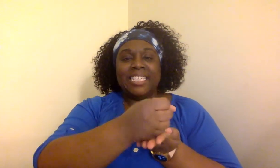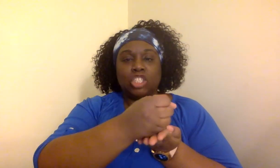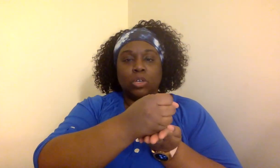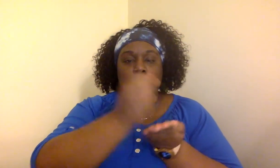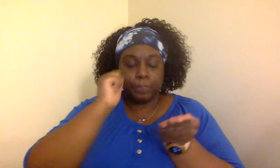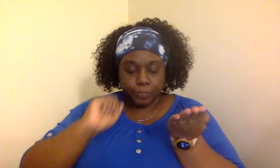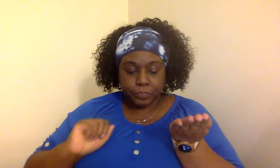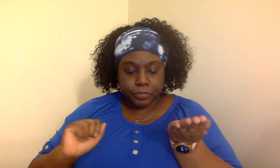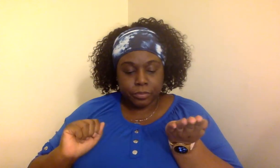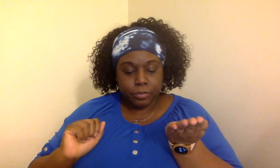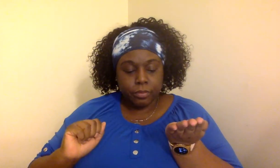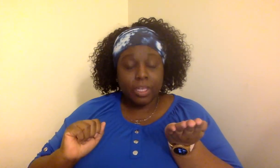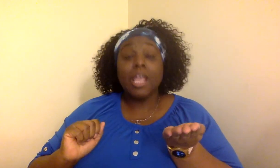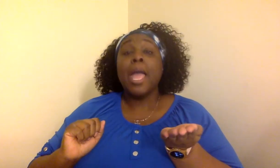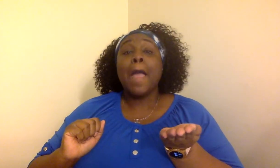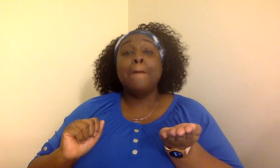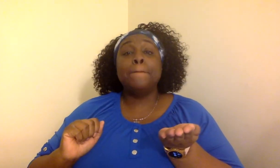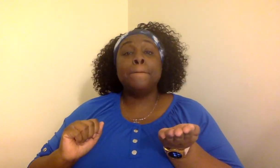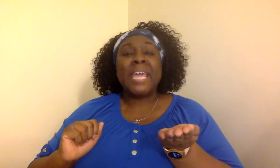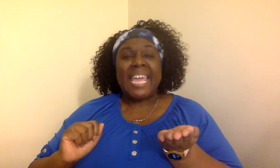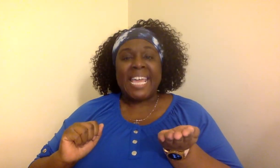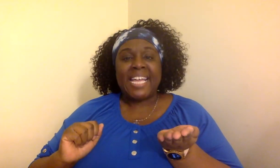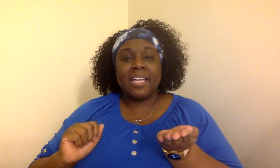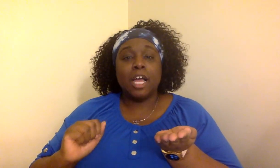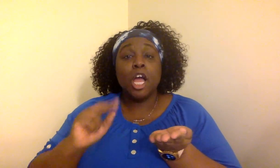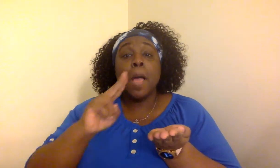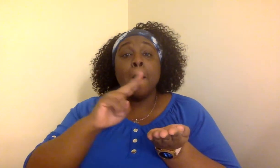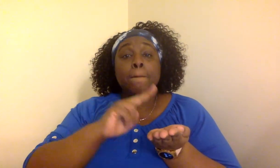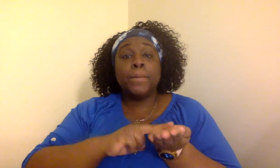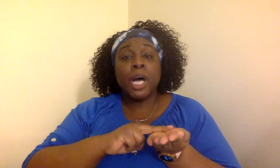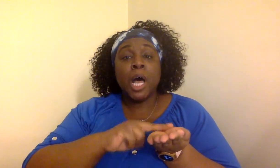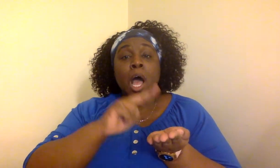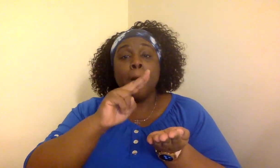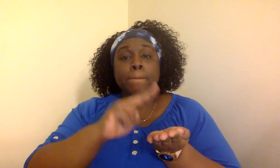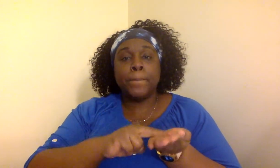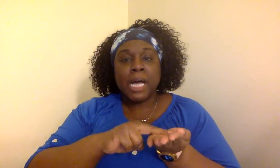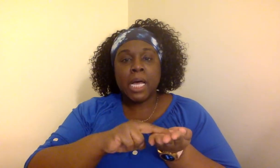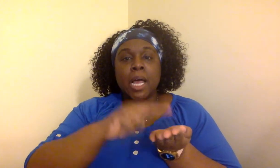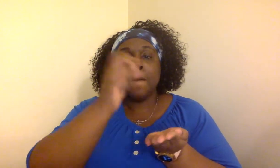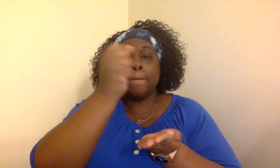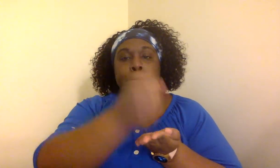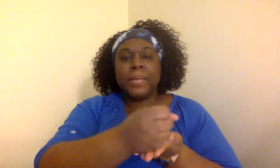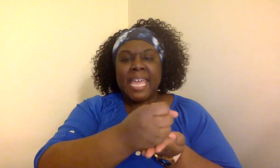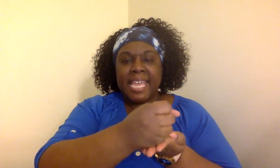appoint. Pig. Puh, puh, pig.